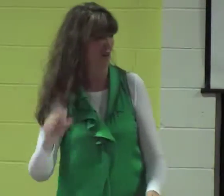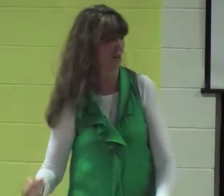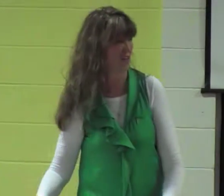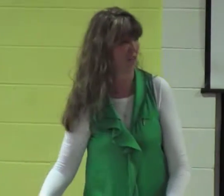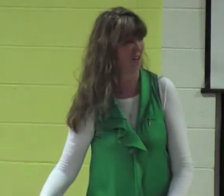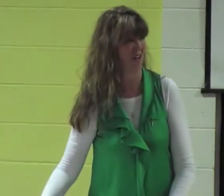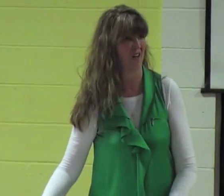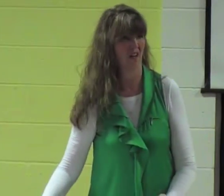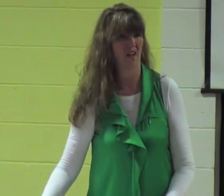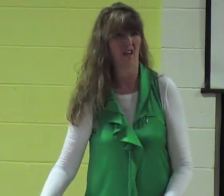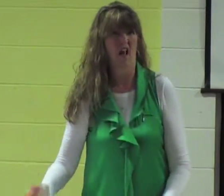a little odd.